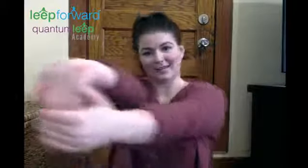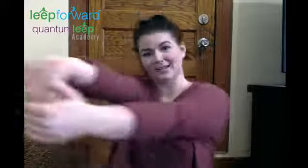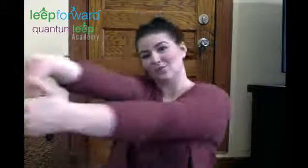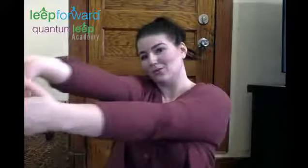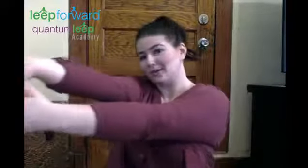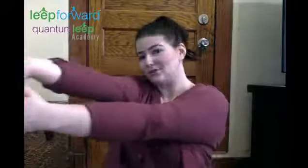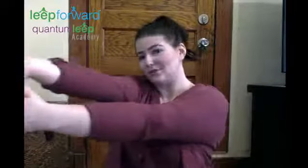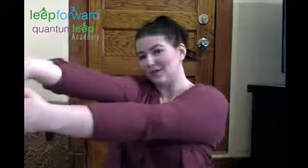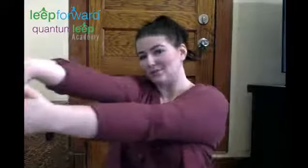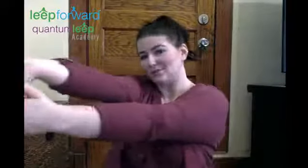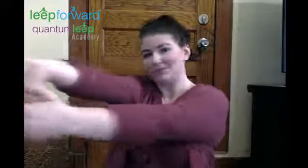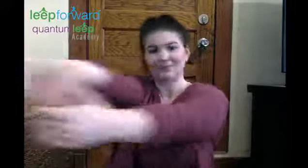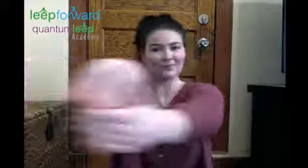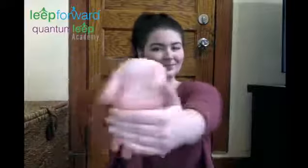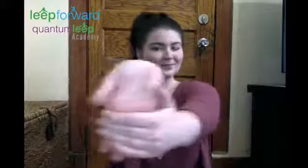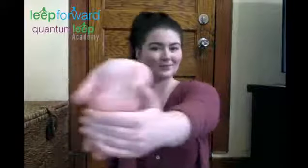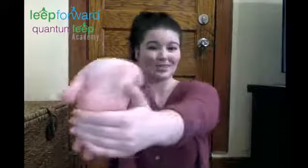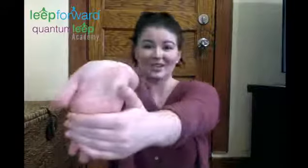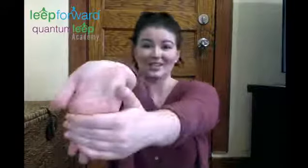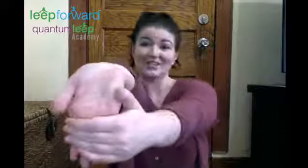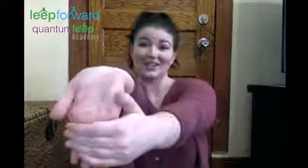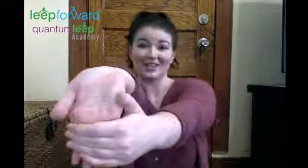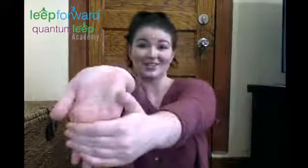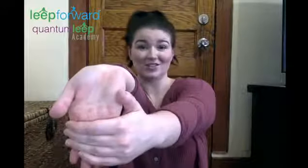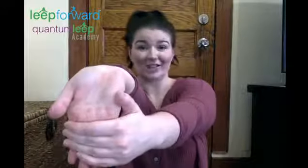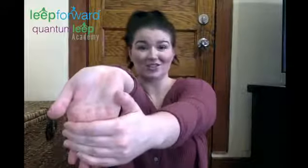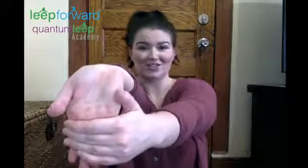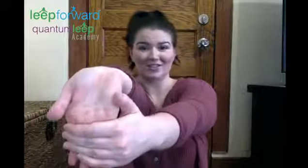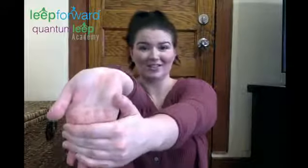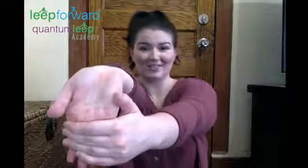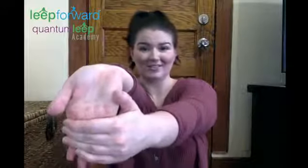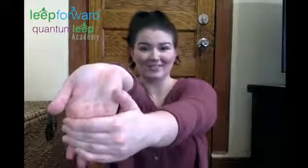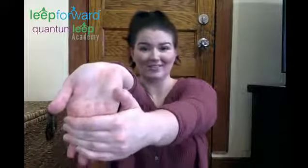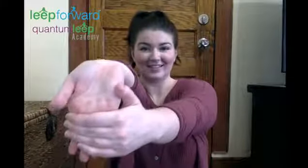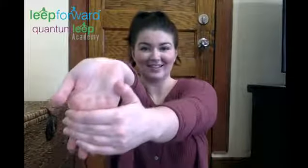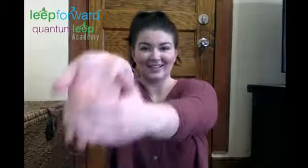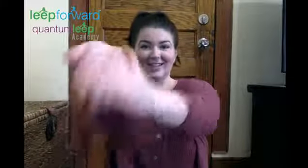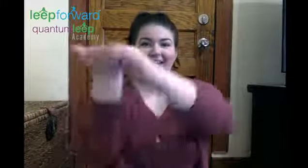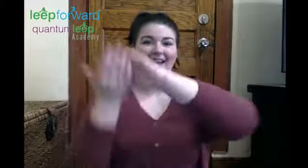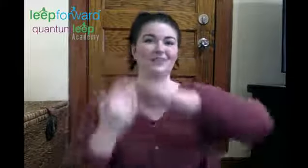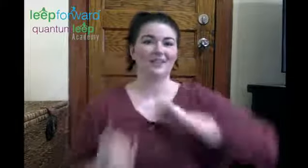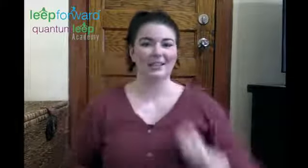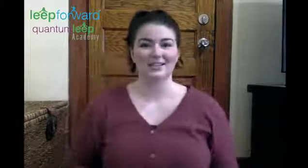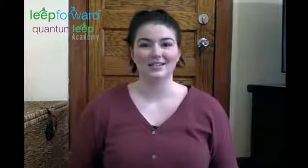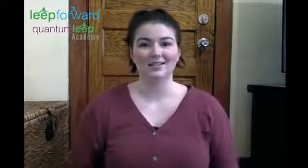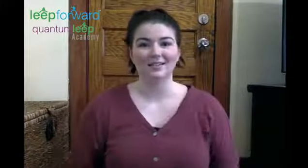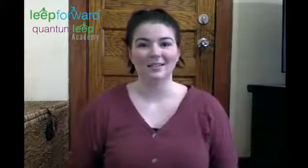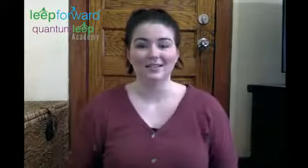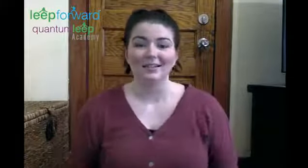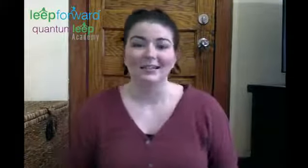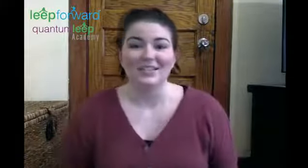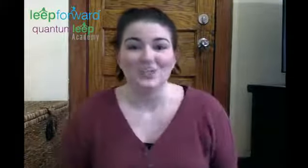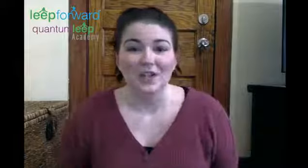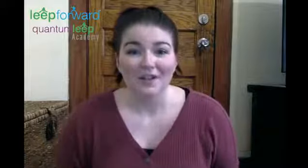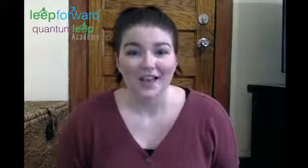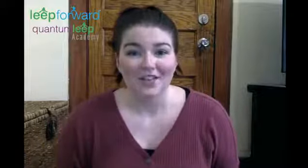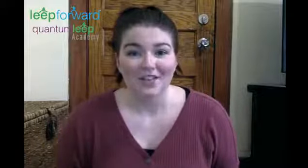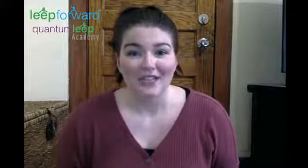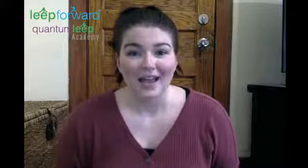Hold up your arm. Nice, nice stretch. And release. Let's do it on the other side.